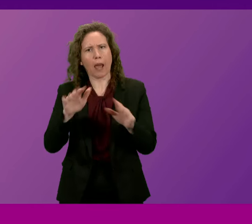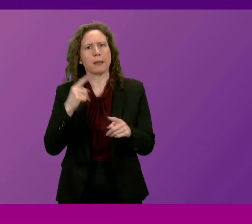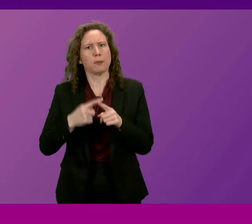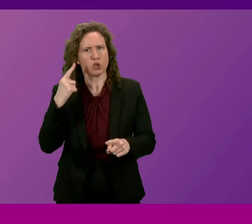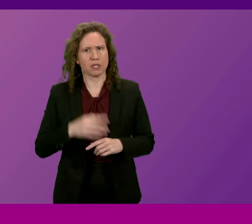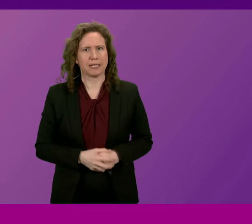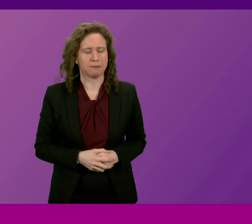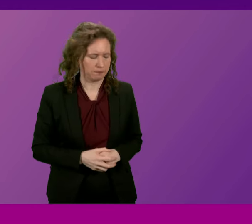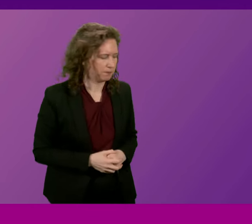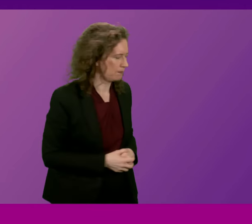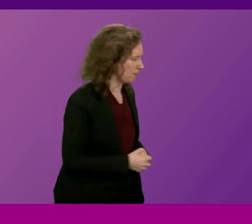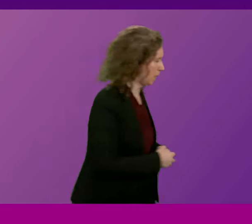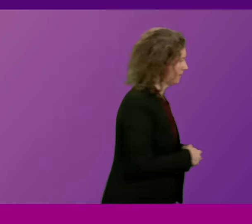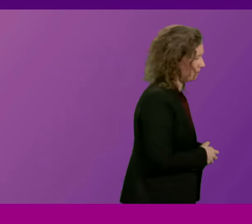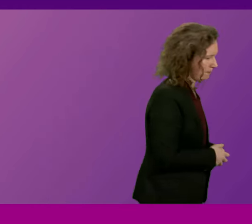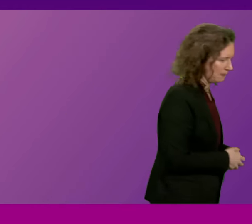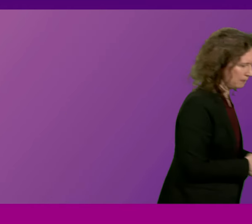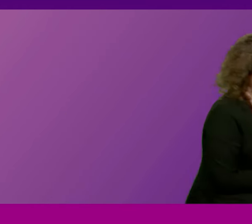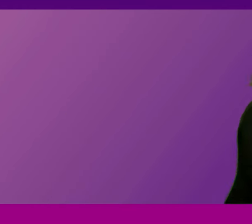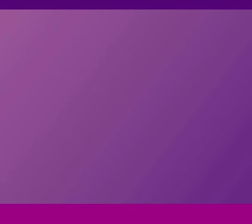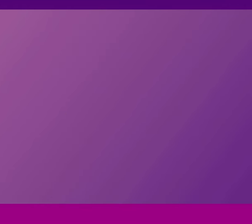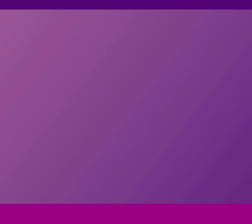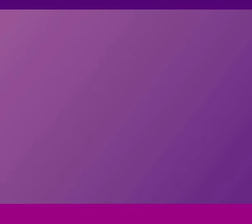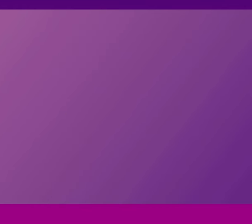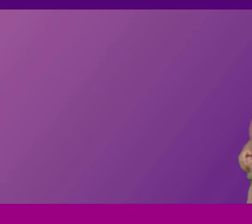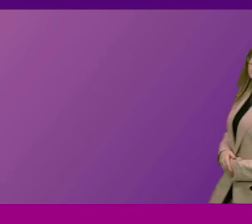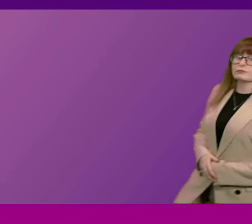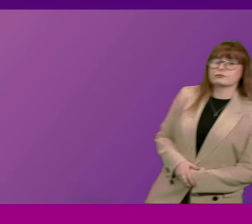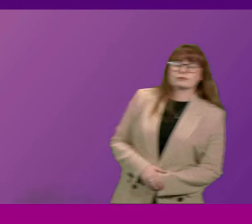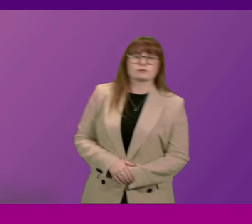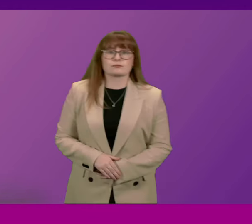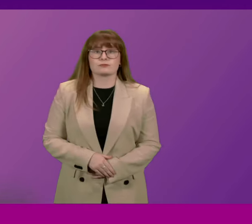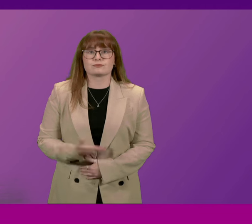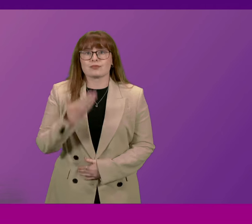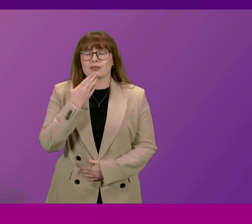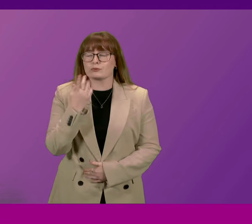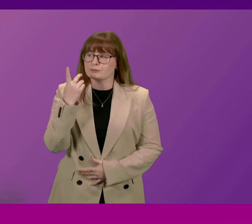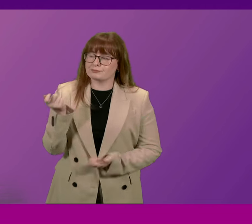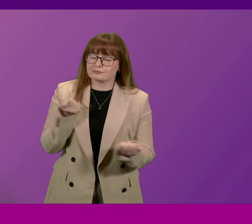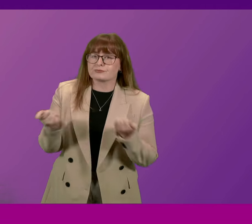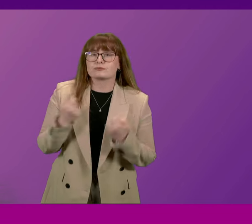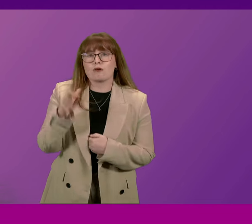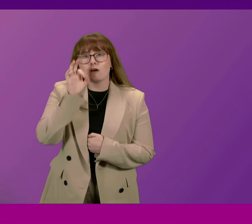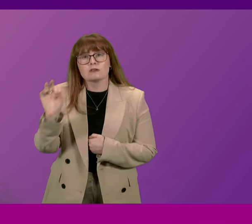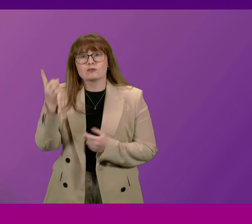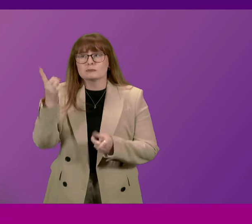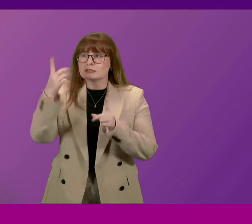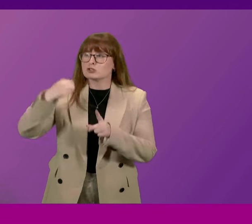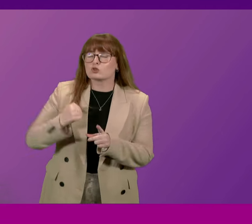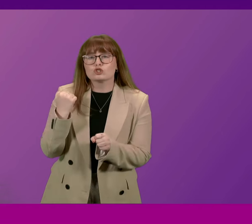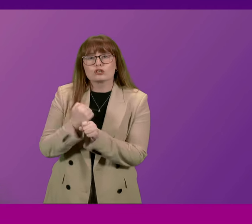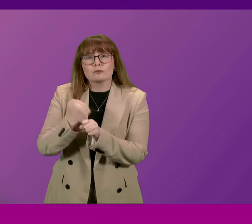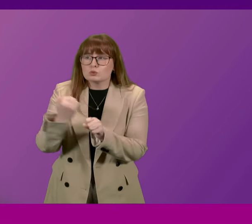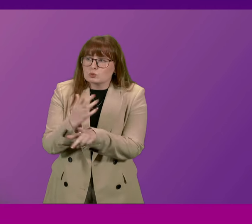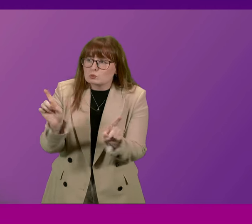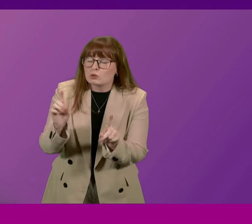Question number four, Karen Adam. Thank you, Presiding Officer. To ask the First Minister what the Scottish Government is doing to ensure that